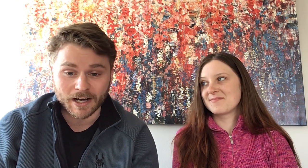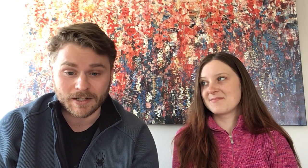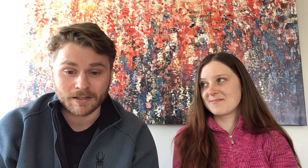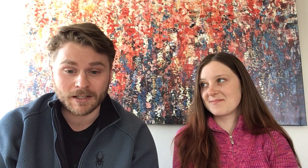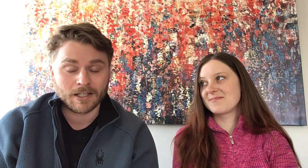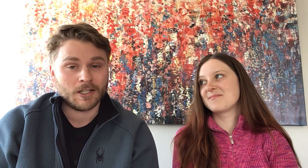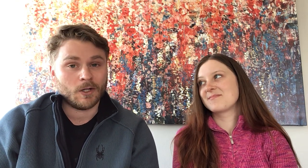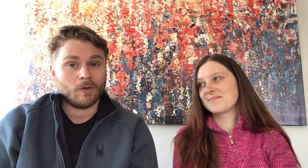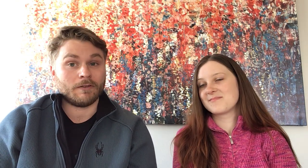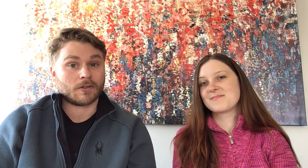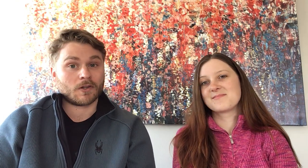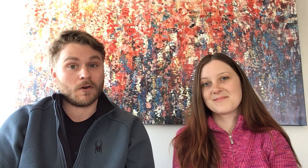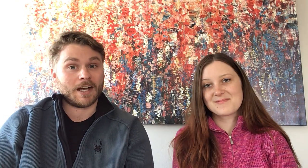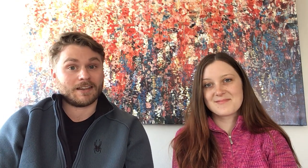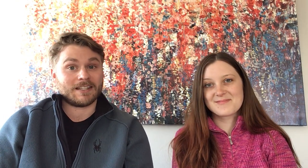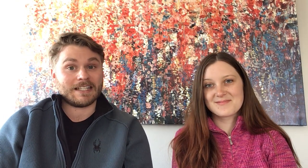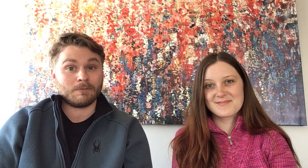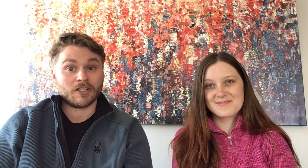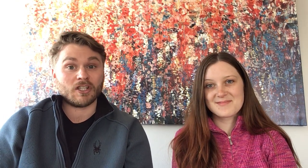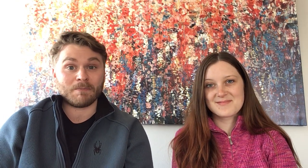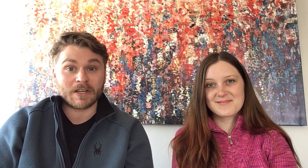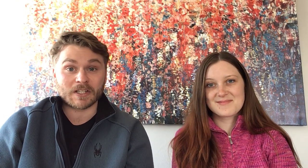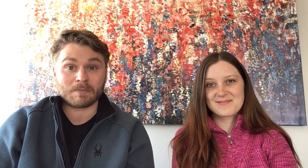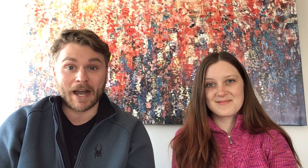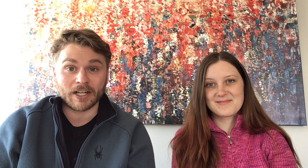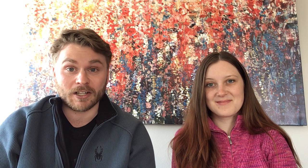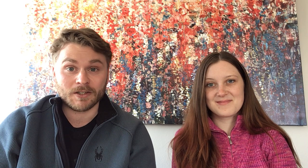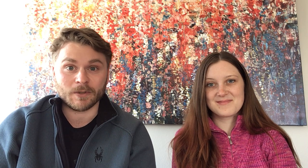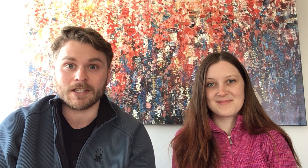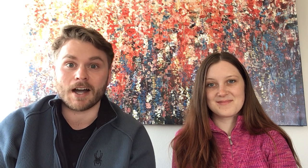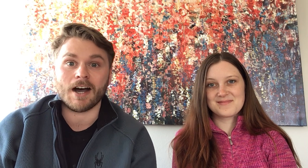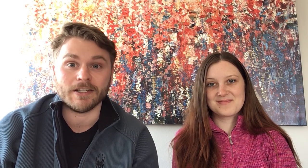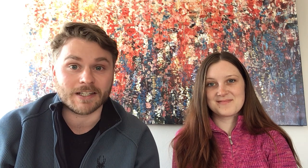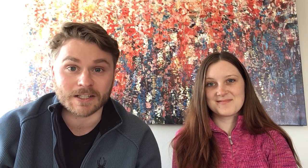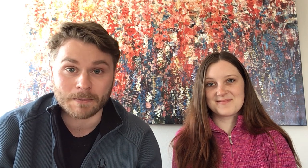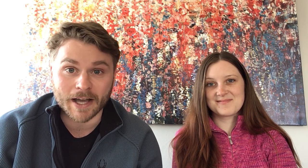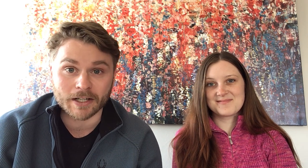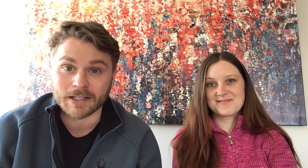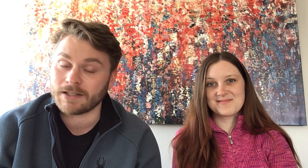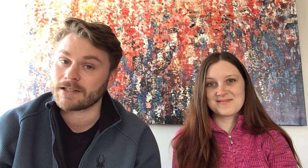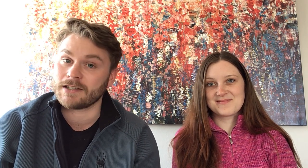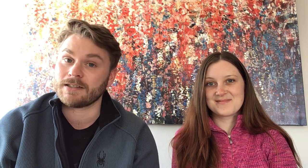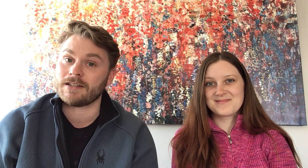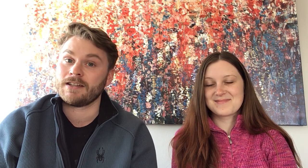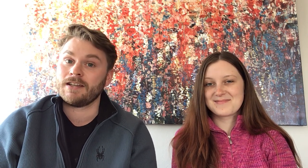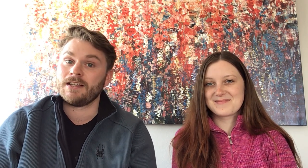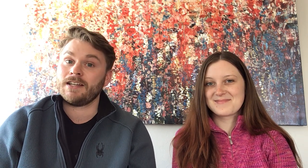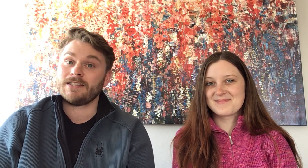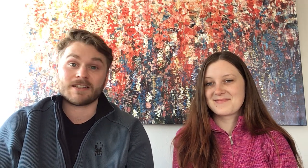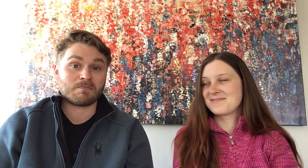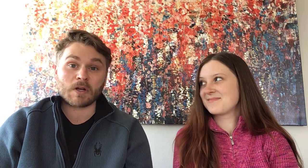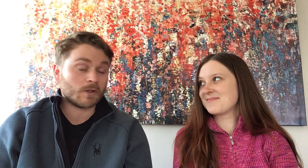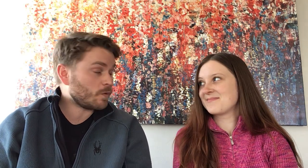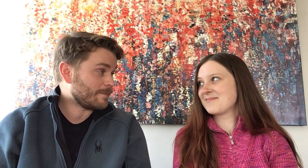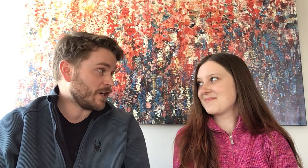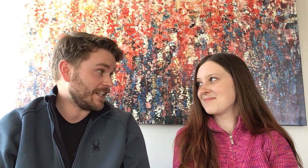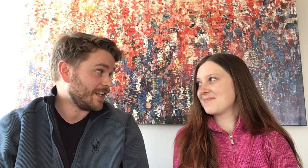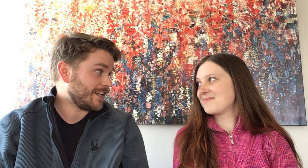We've also got the Zebra Jumping Spider, which is a hunting spider. It doesn't build a web or anything.